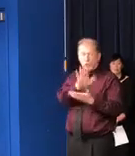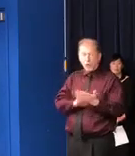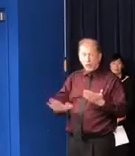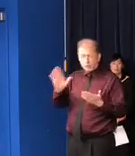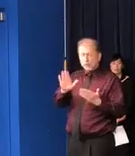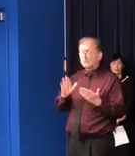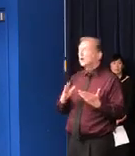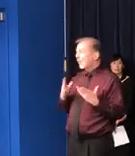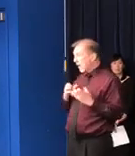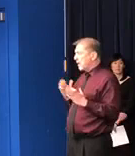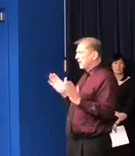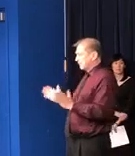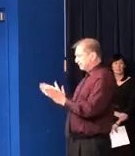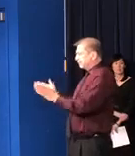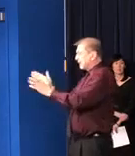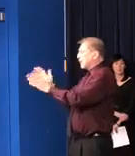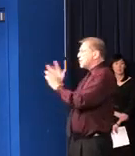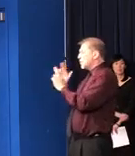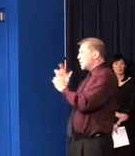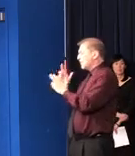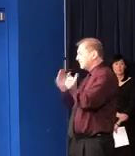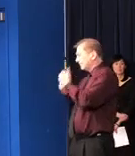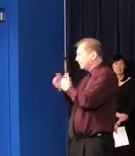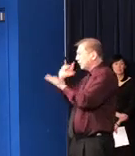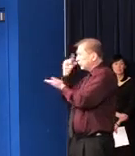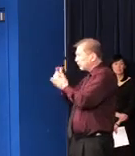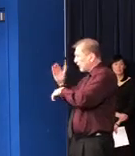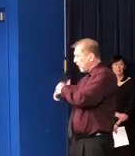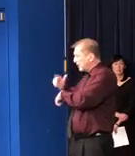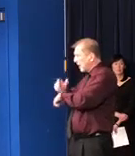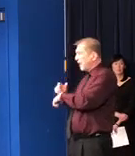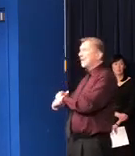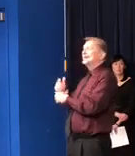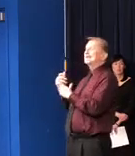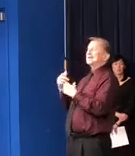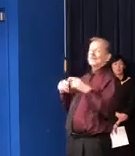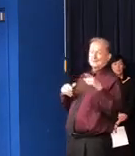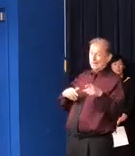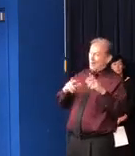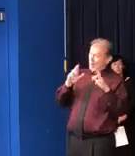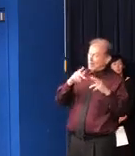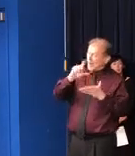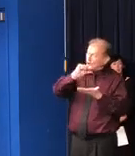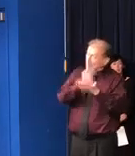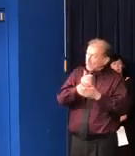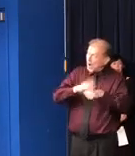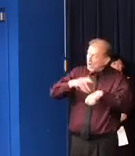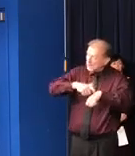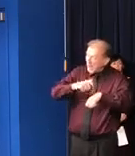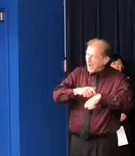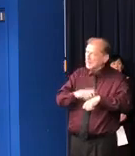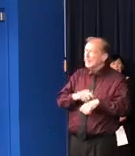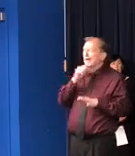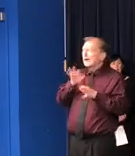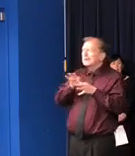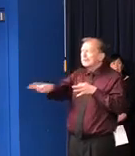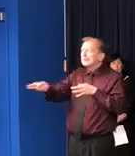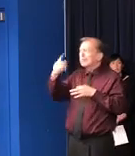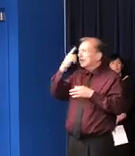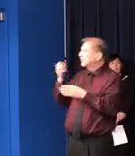to graduate. There is, of course, some online learning that's going on in many places across the state of Illinois.